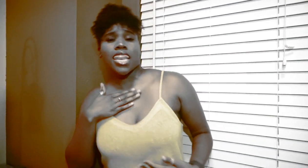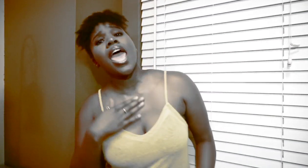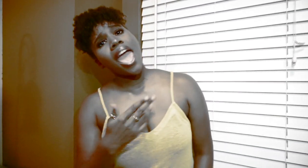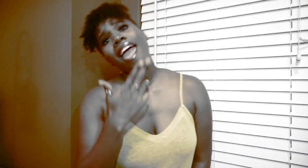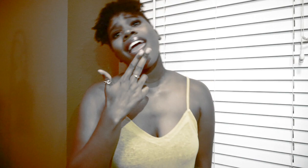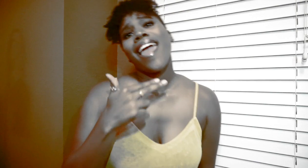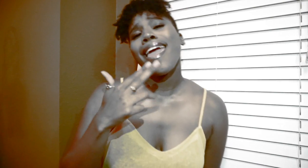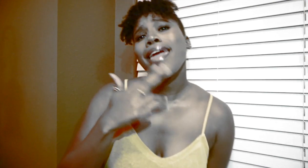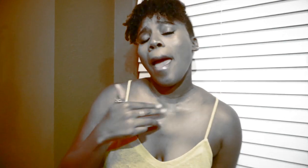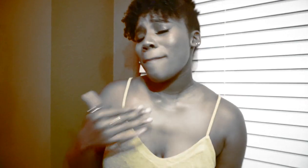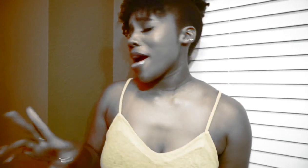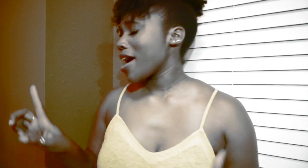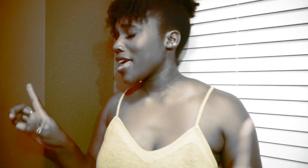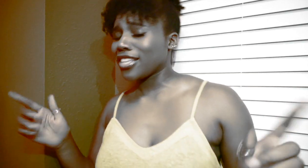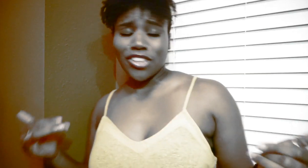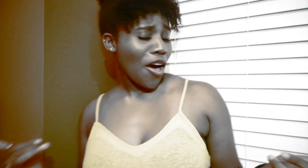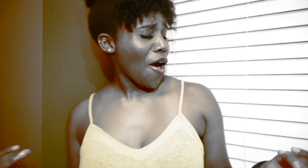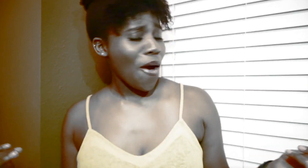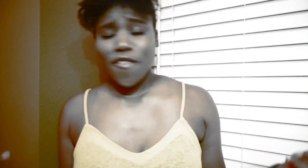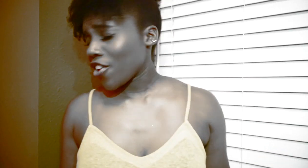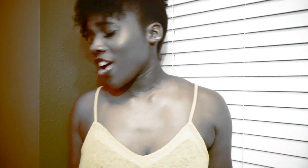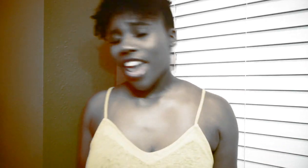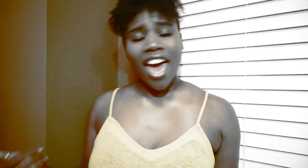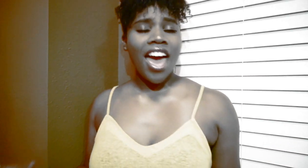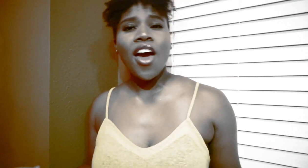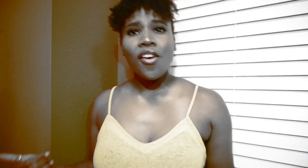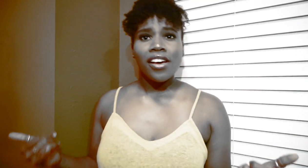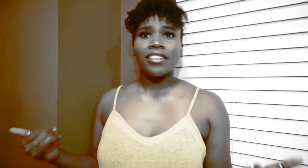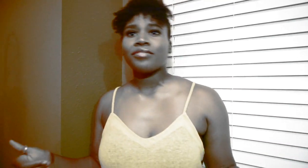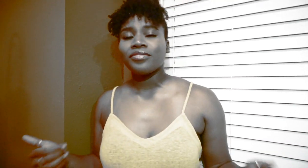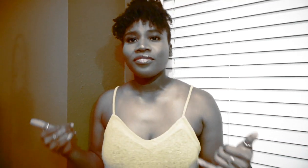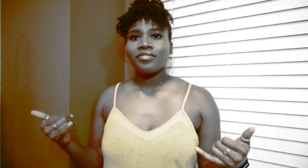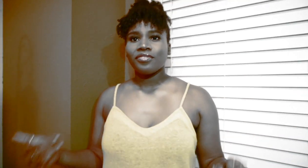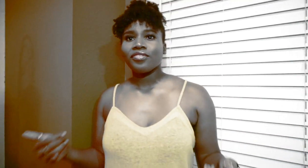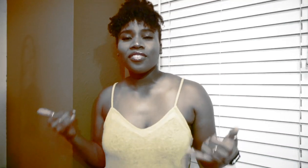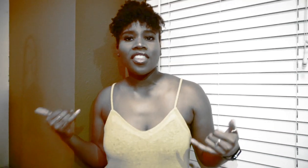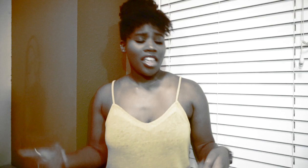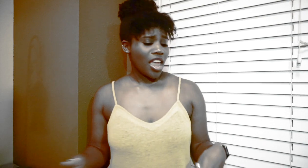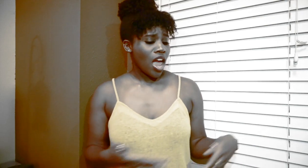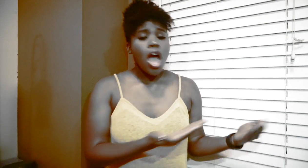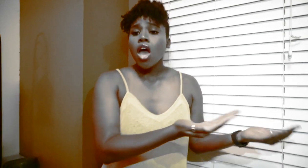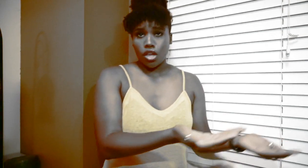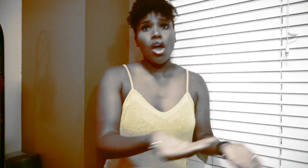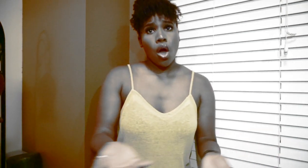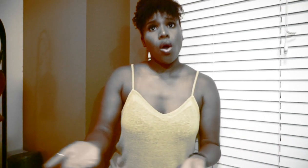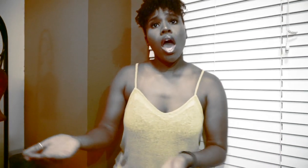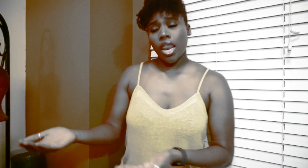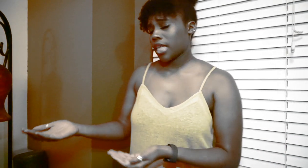But it's over now But it's over now Don't wanna